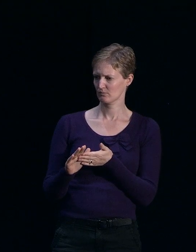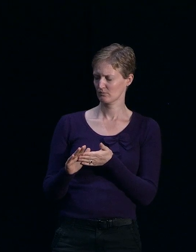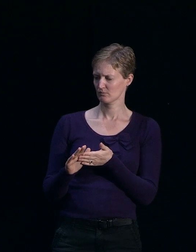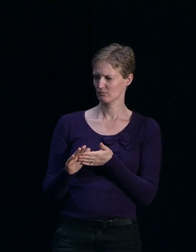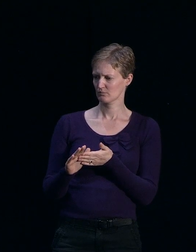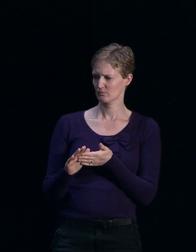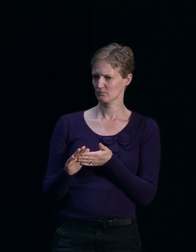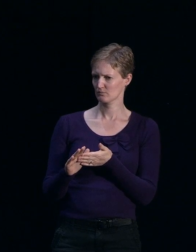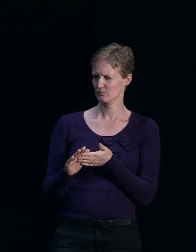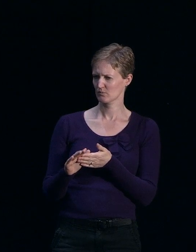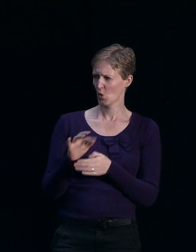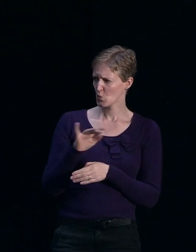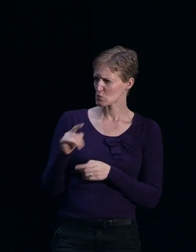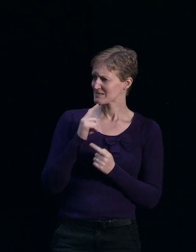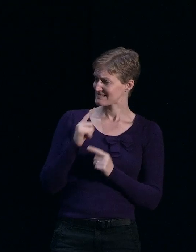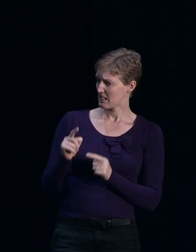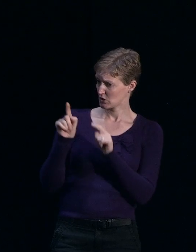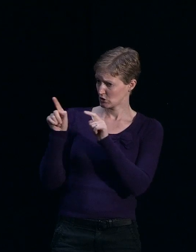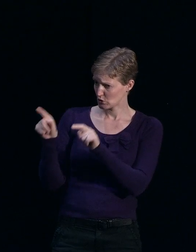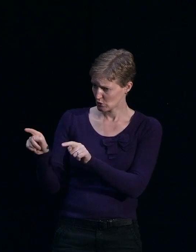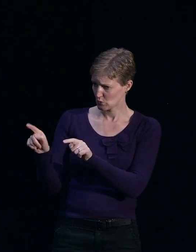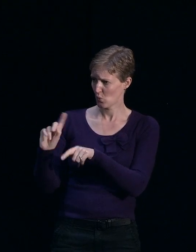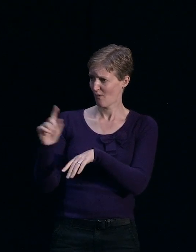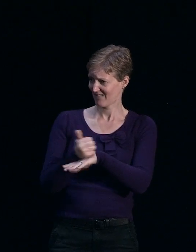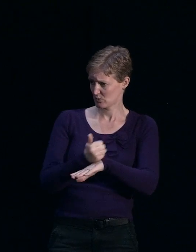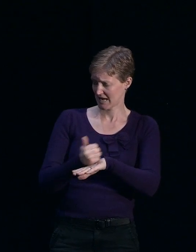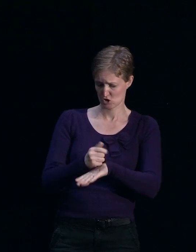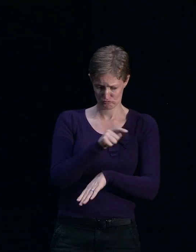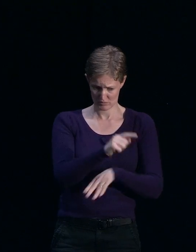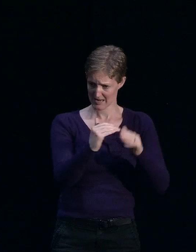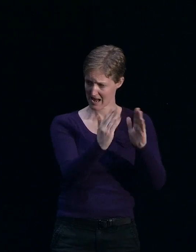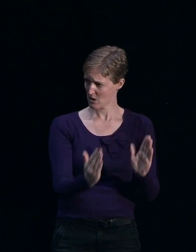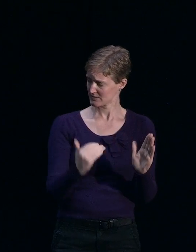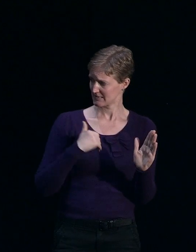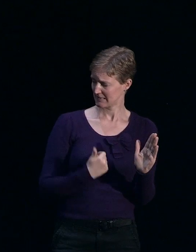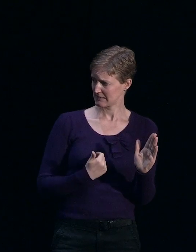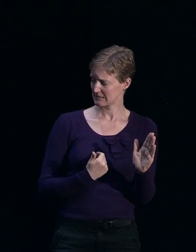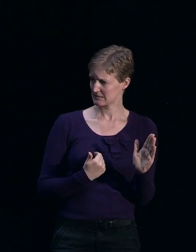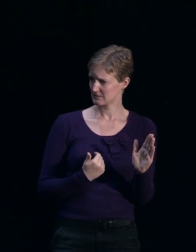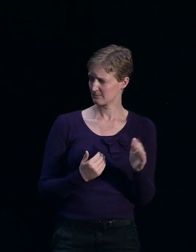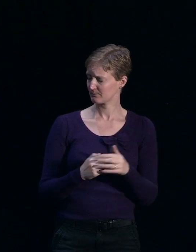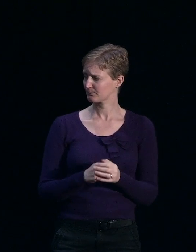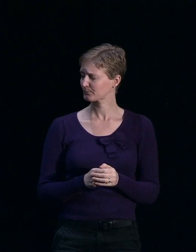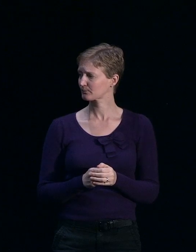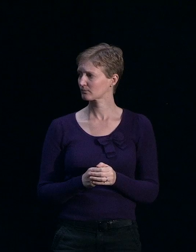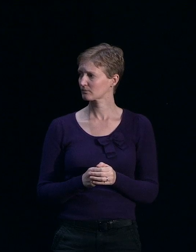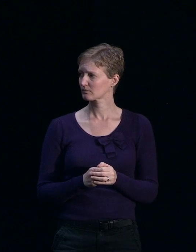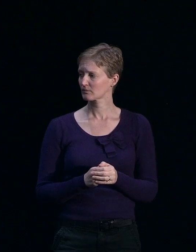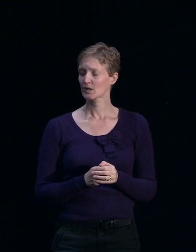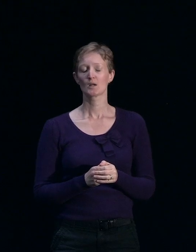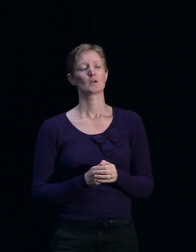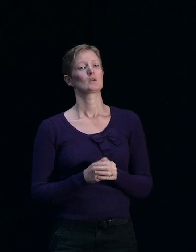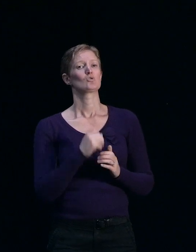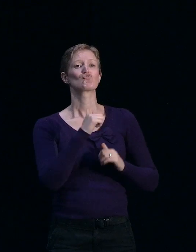you the type of foundations that someone's going to need within these technical categories? It's the